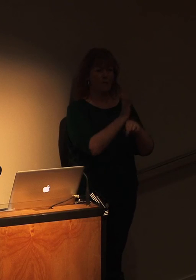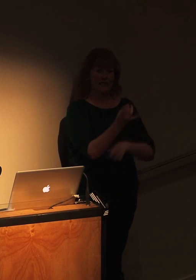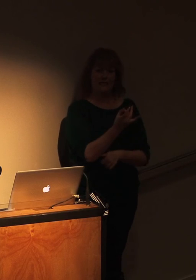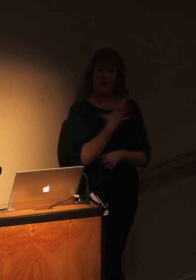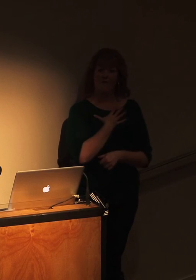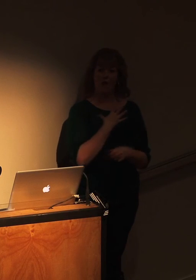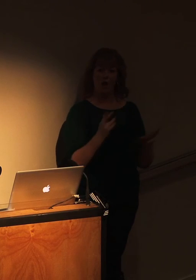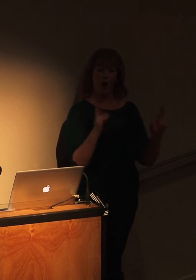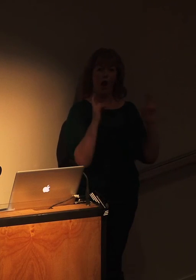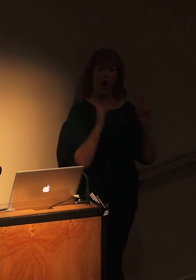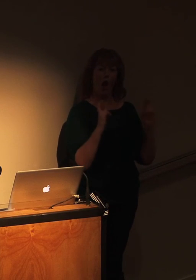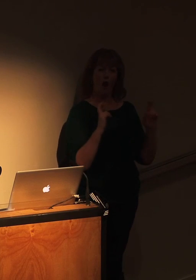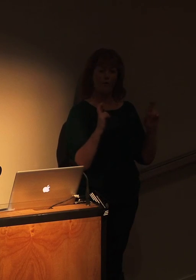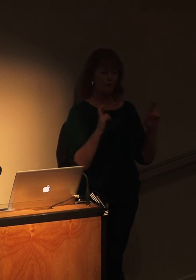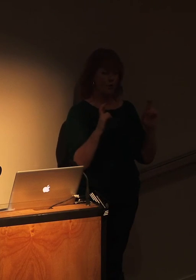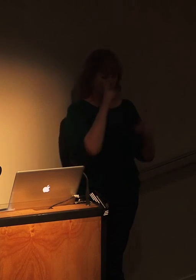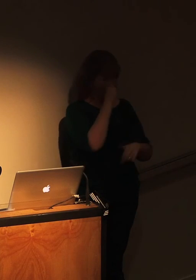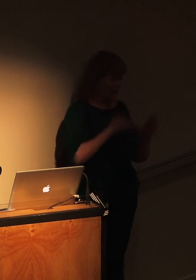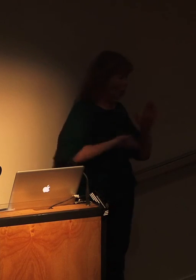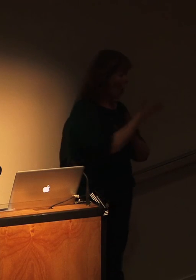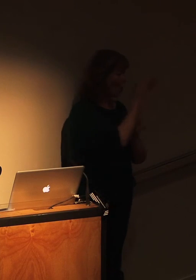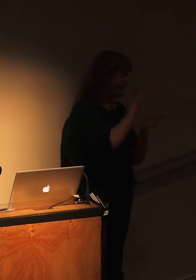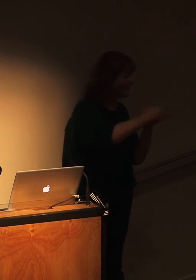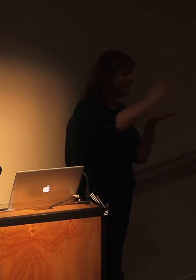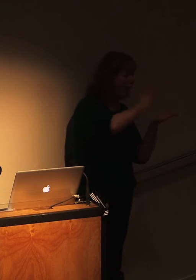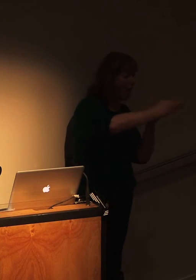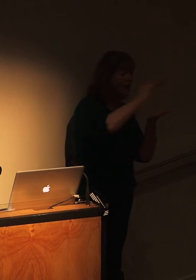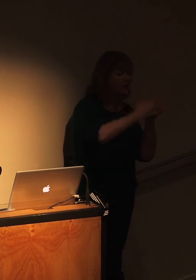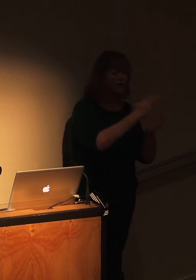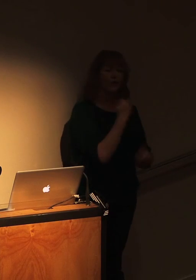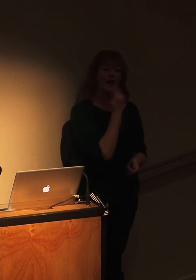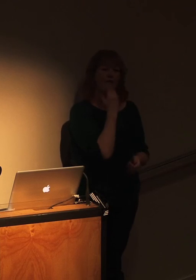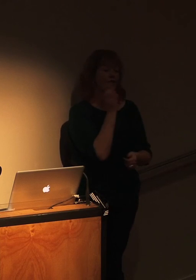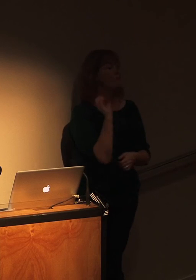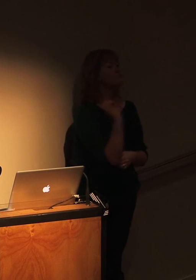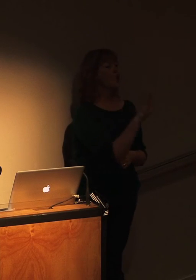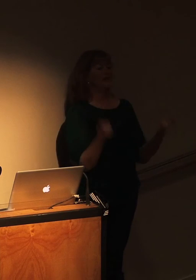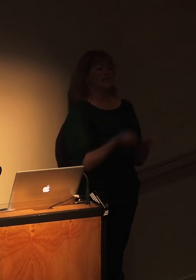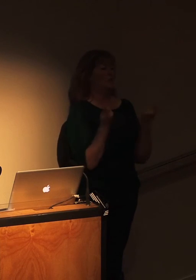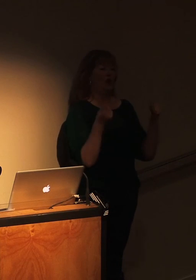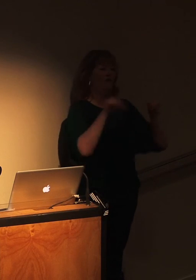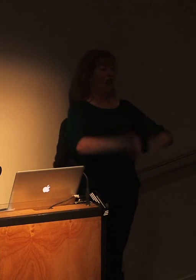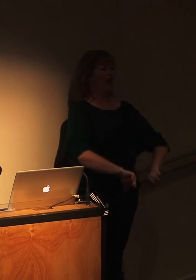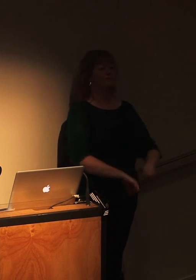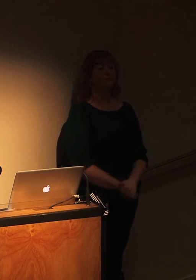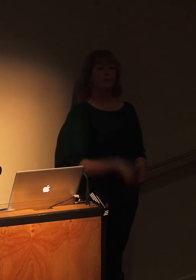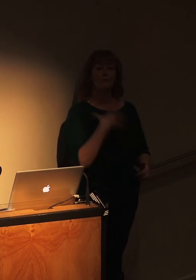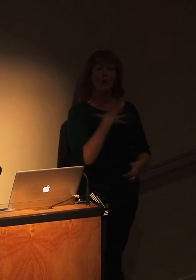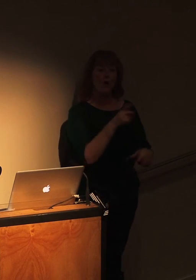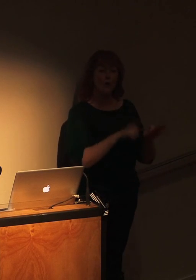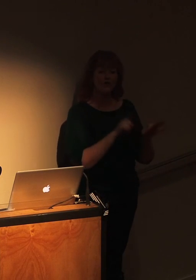hope that you're then going to go out there and be able to sell it to enough broadcasters that you're going to make your money back. Most of the time that doesn't work. More questions?